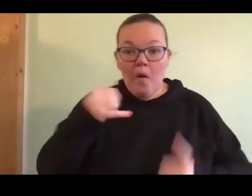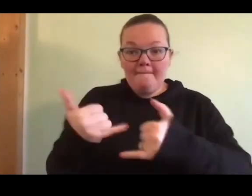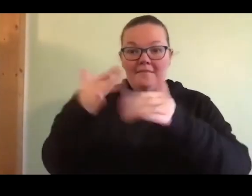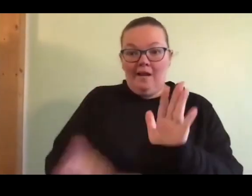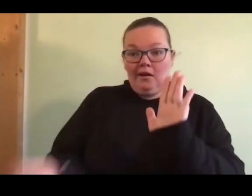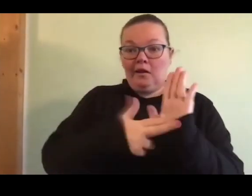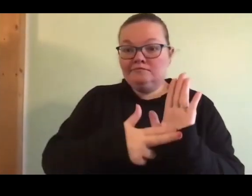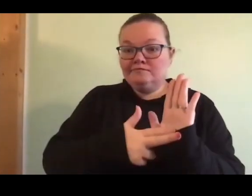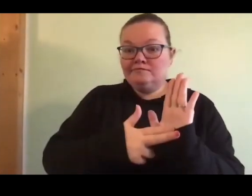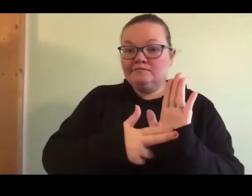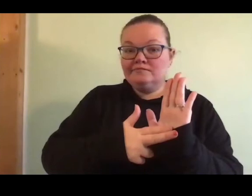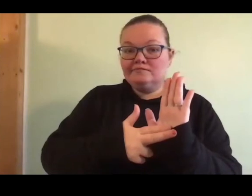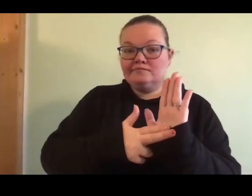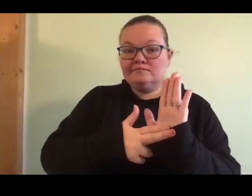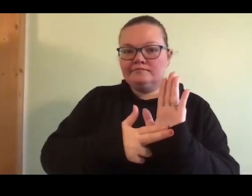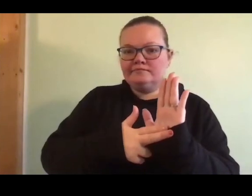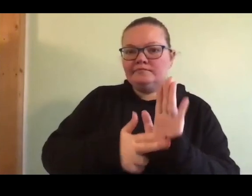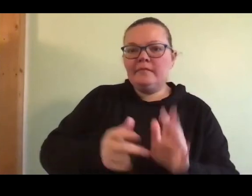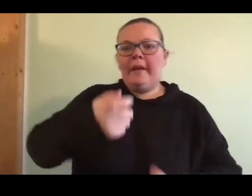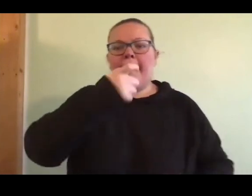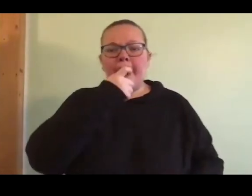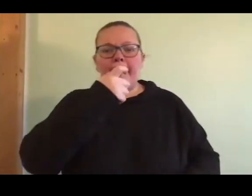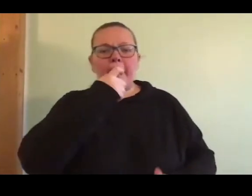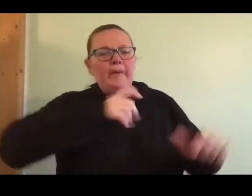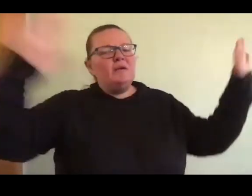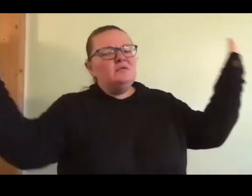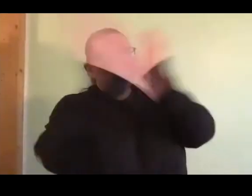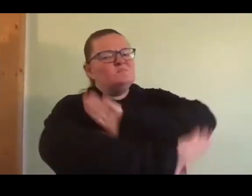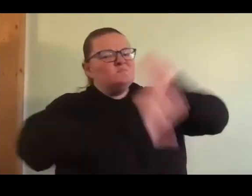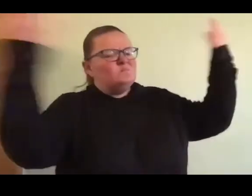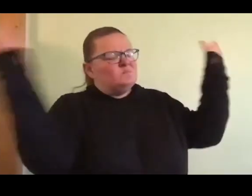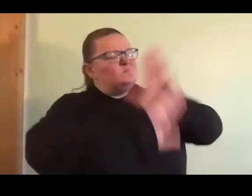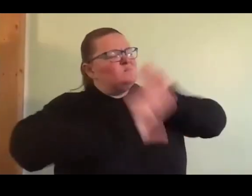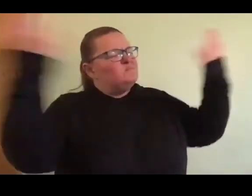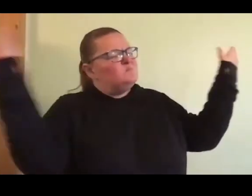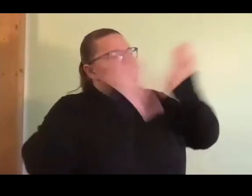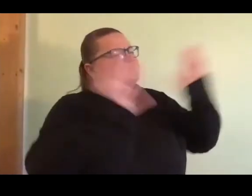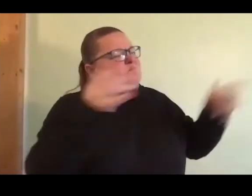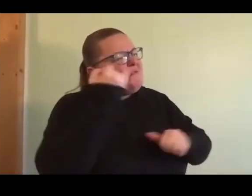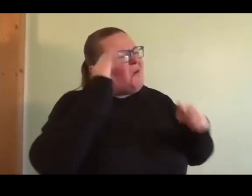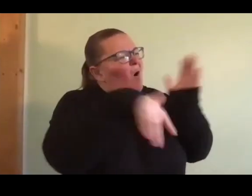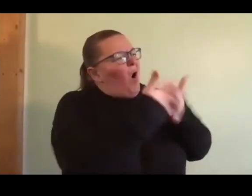The official waved his arms and said, What If Everybody Did That?